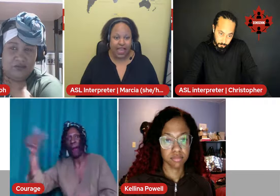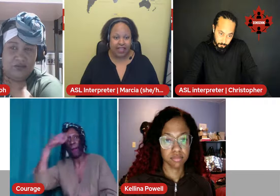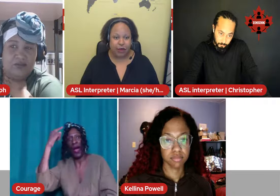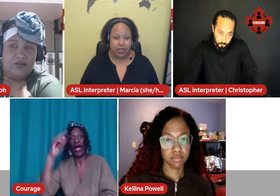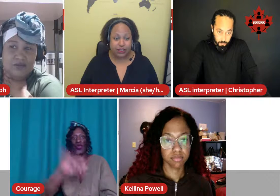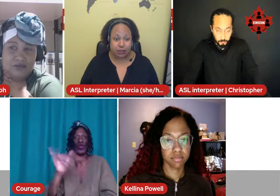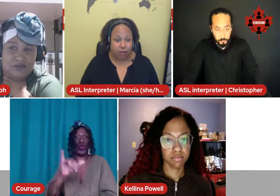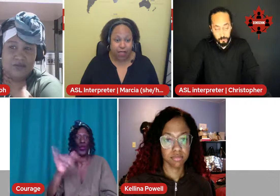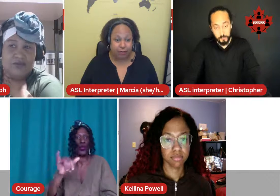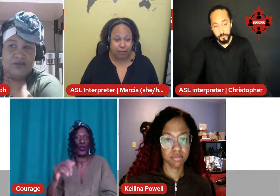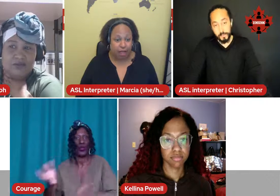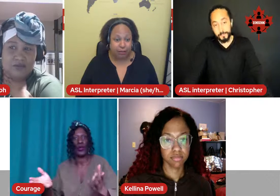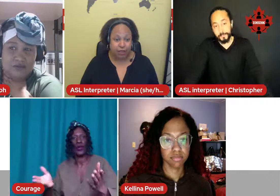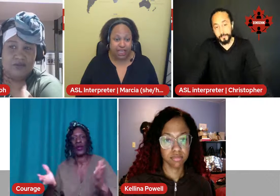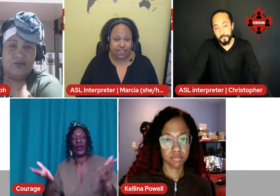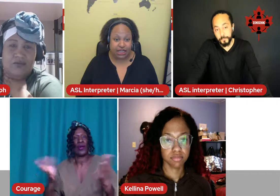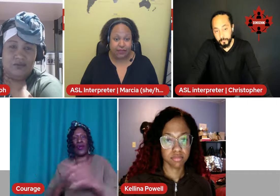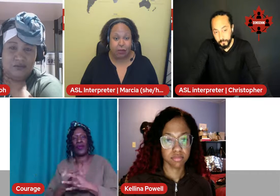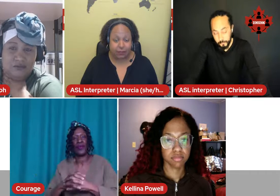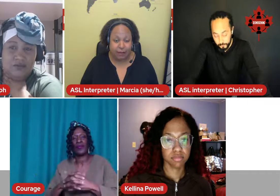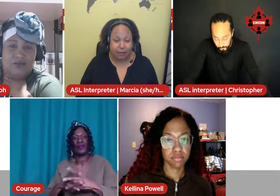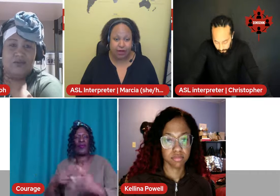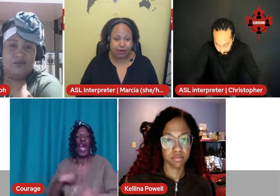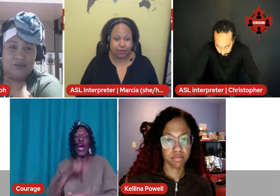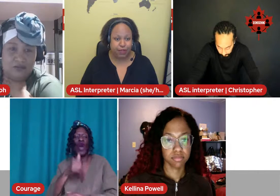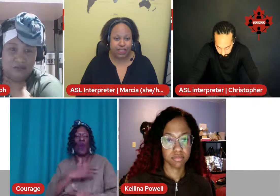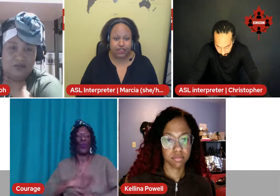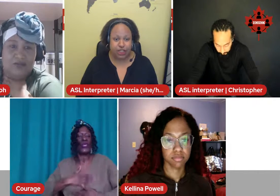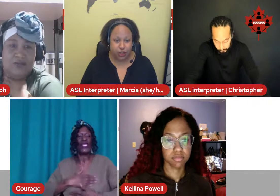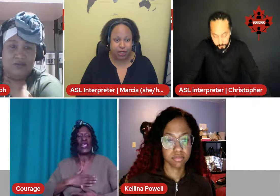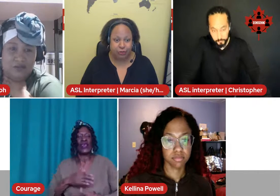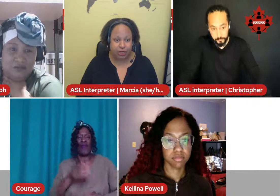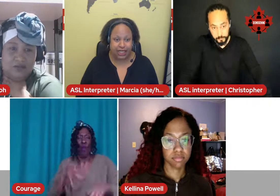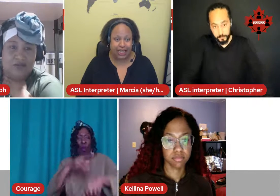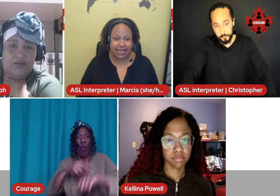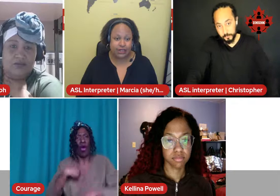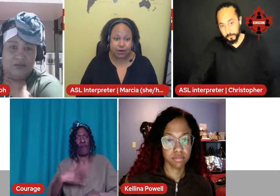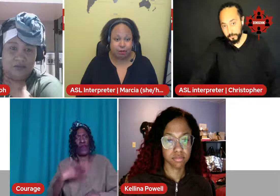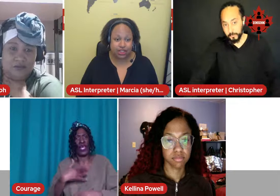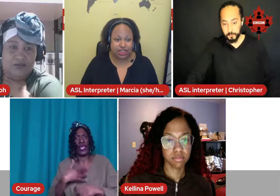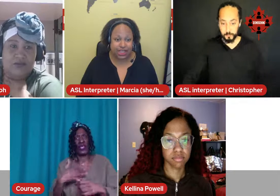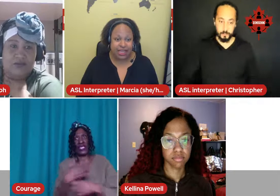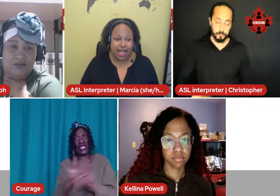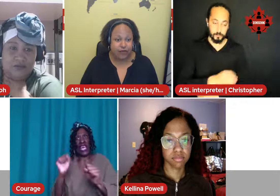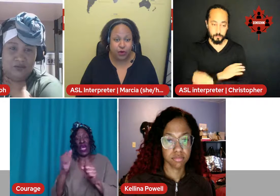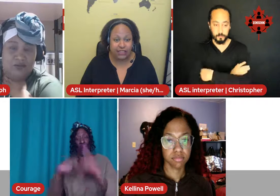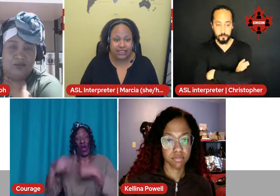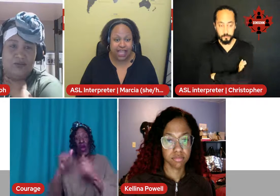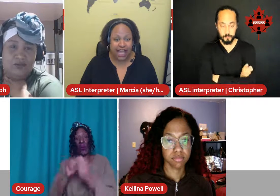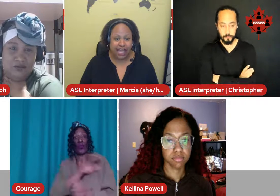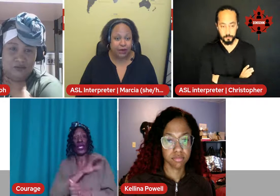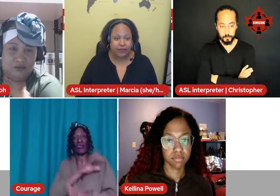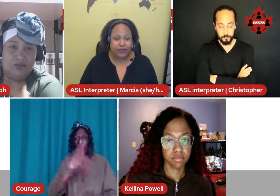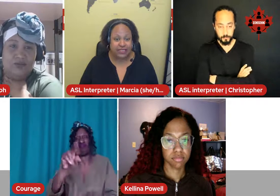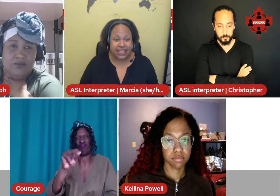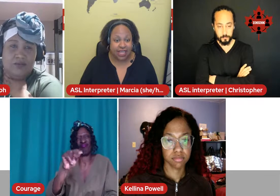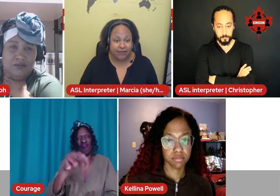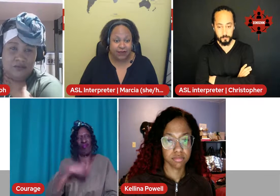and they want to block communication. They want to be a barrier to communication. They don't want to communicate. And I don't appreciate, of course, I don't feel safe